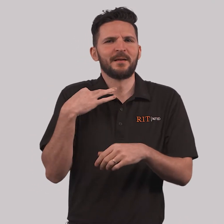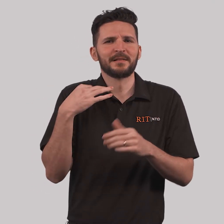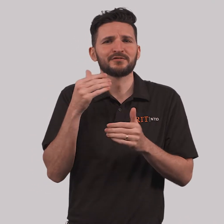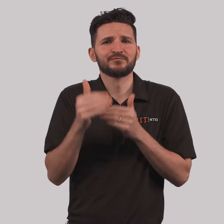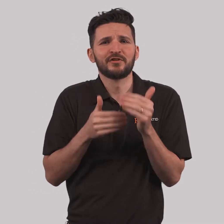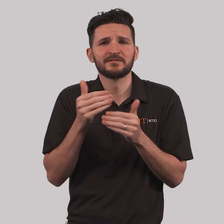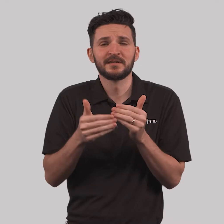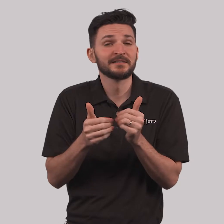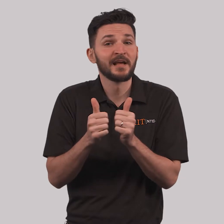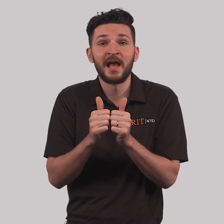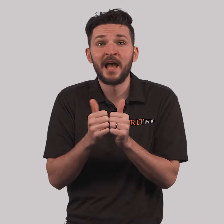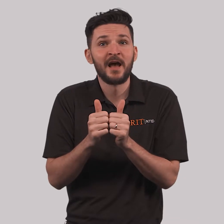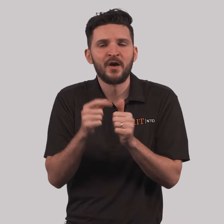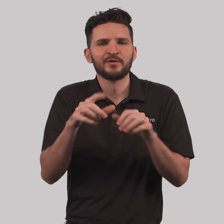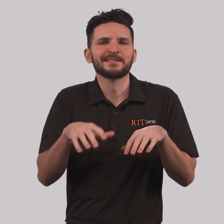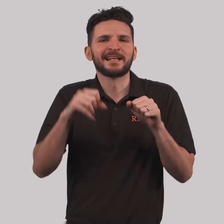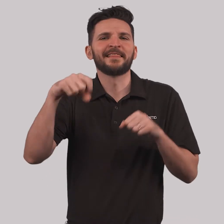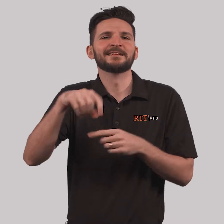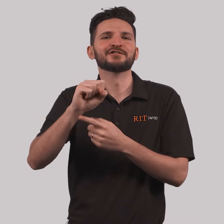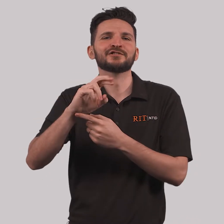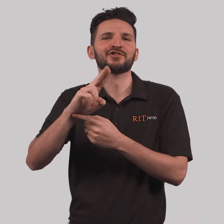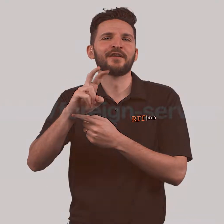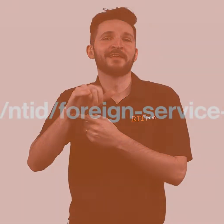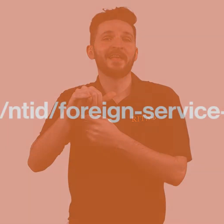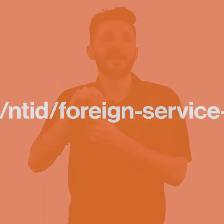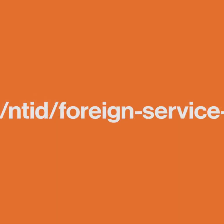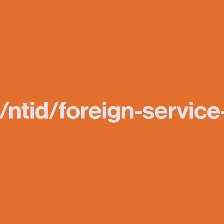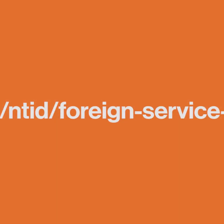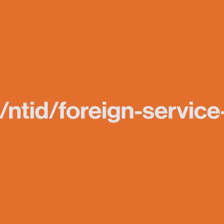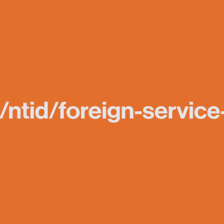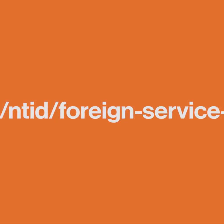Please help them improve the application process by taking this survey.